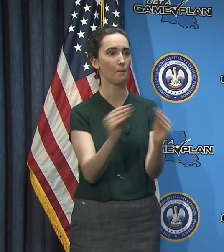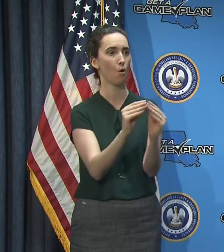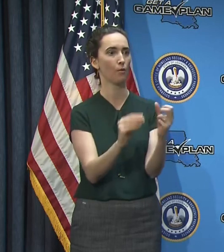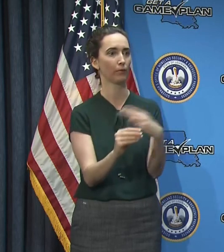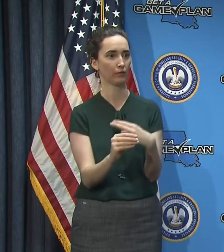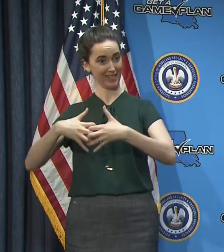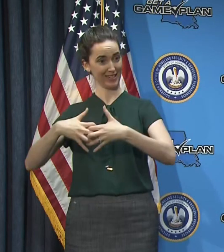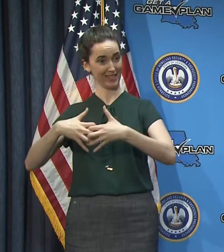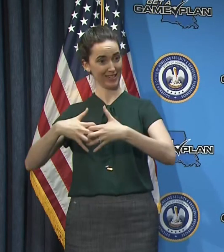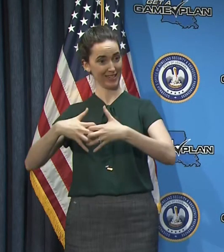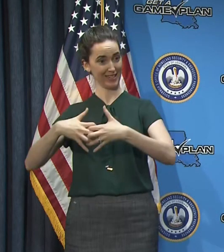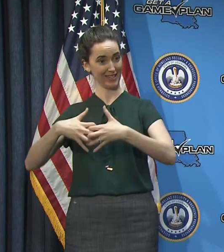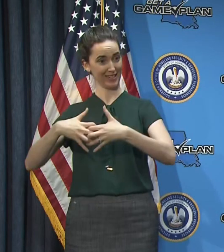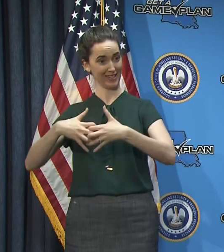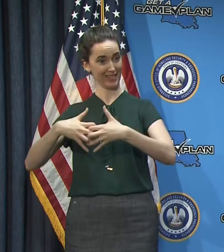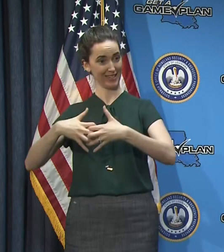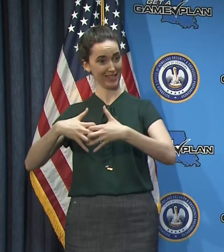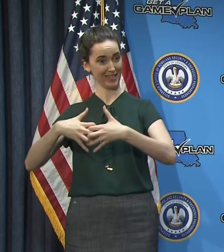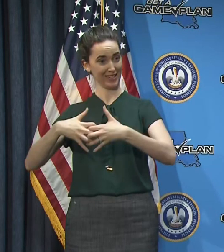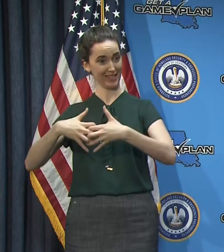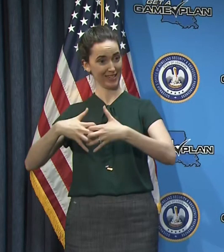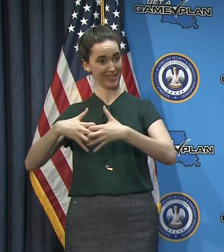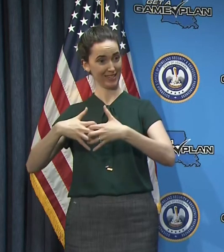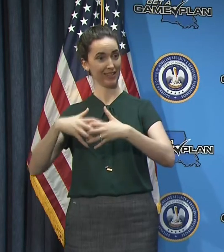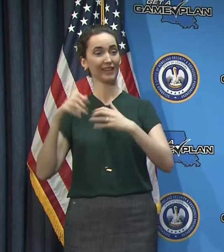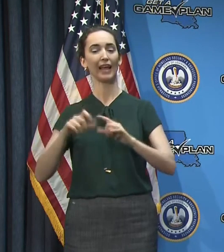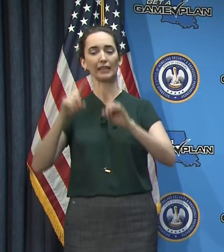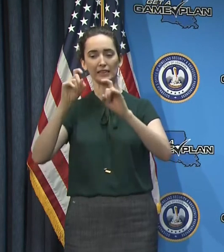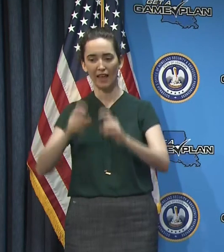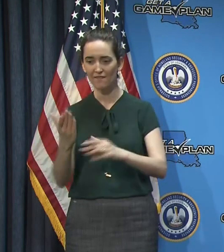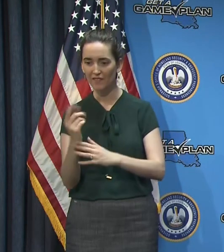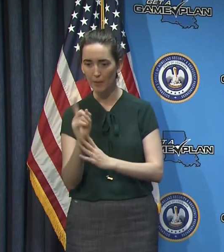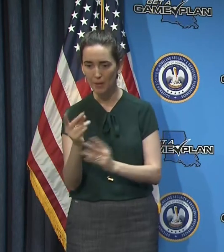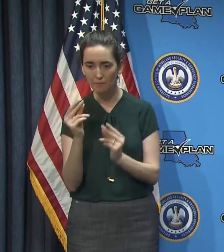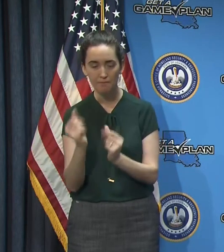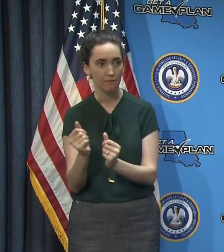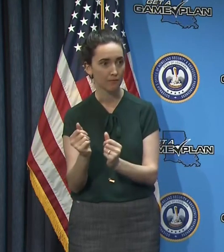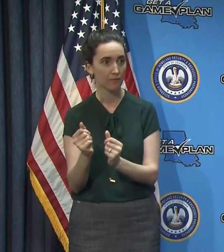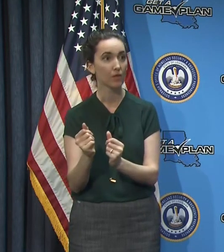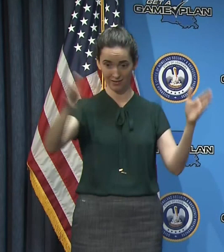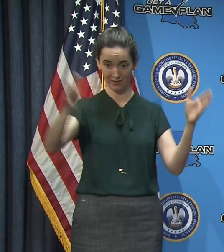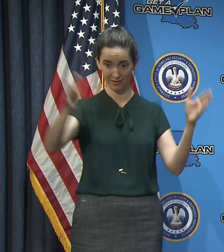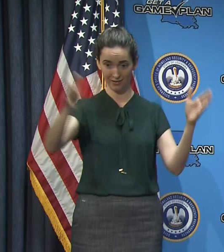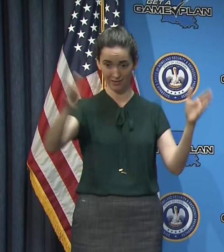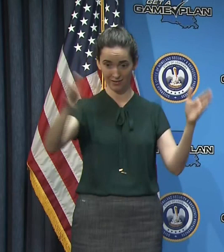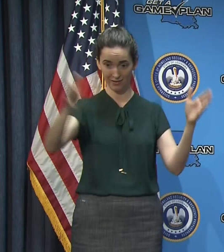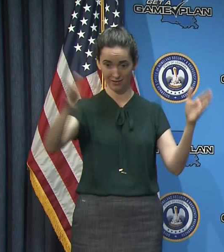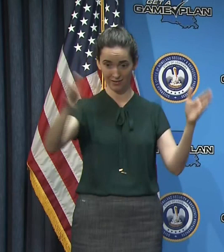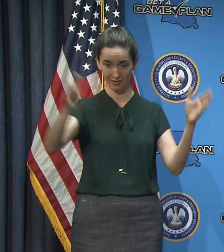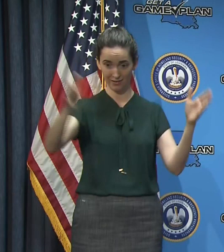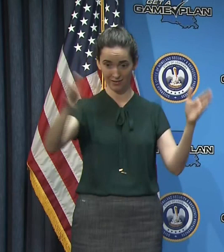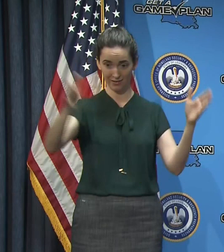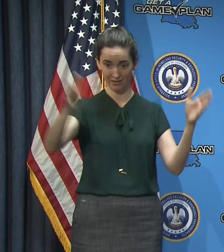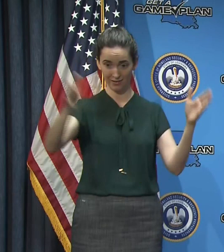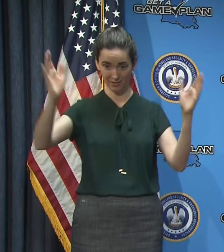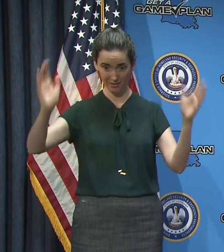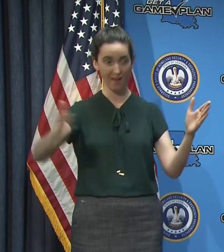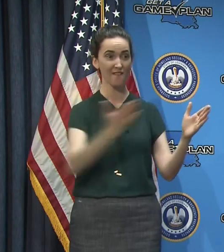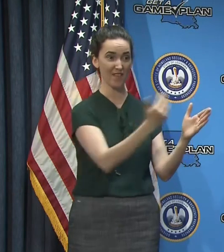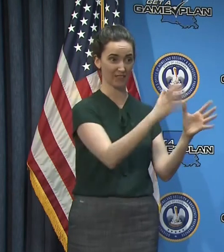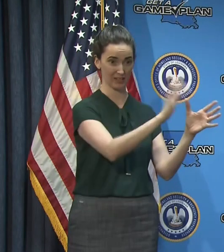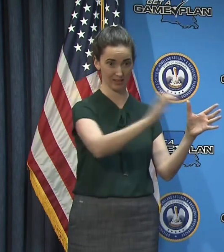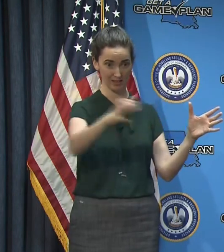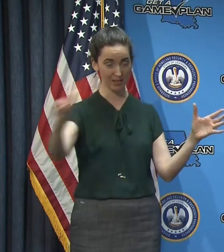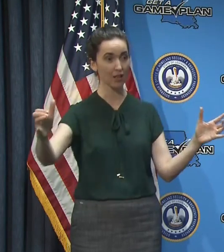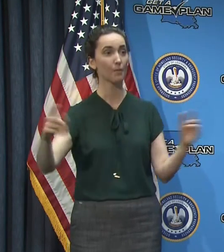machines that can do a test that we received our 15 machines, but we also just,